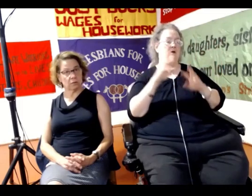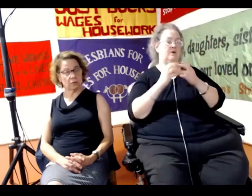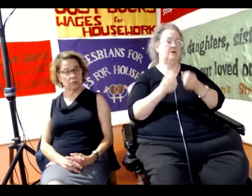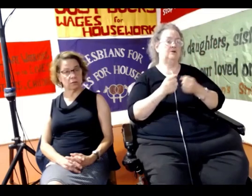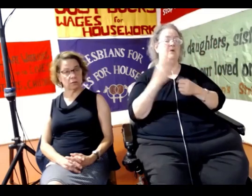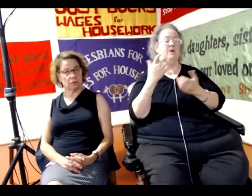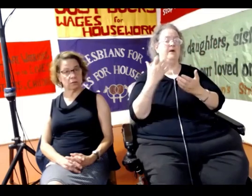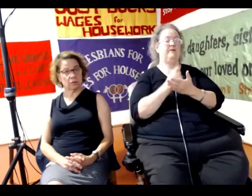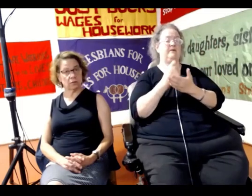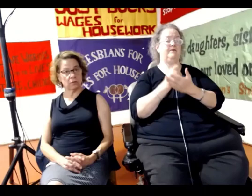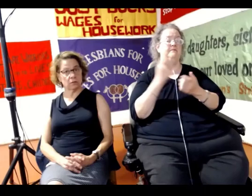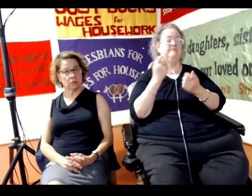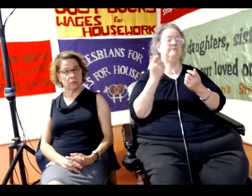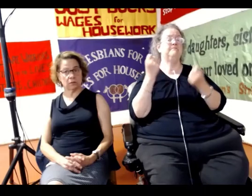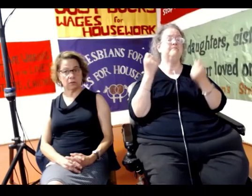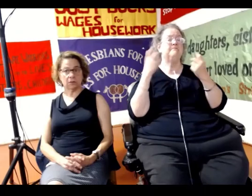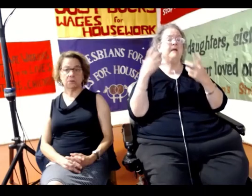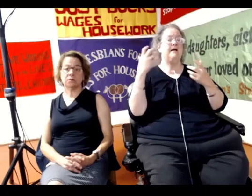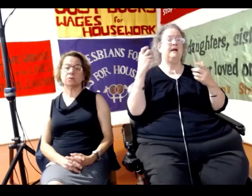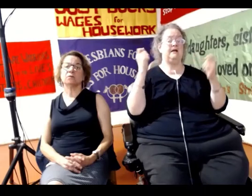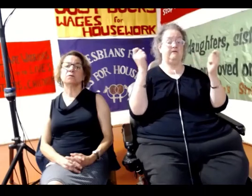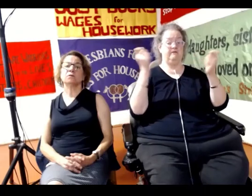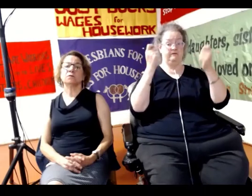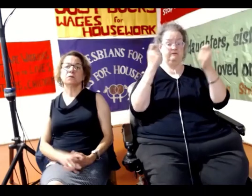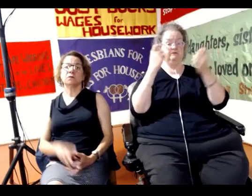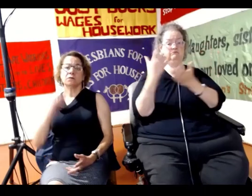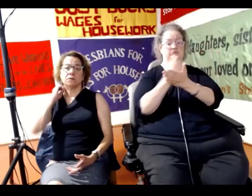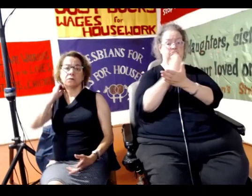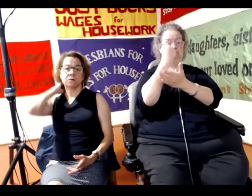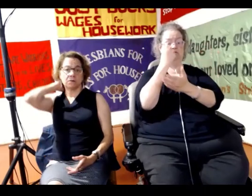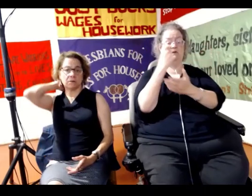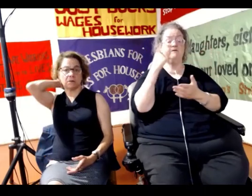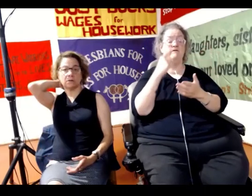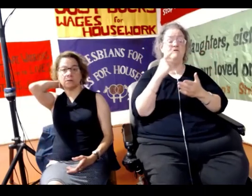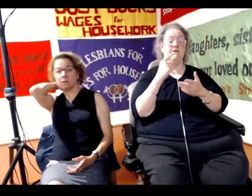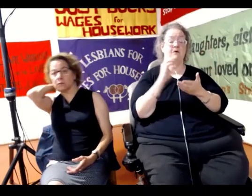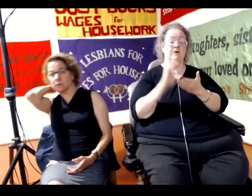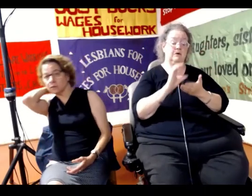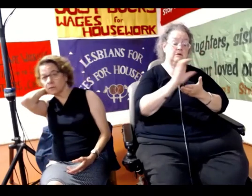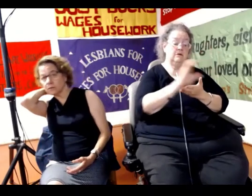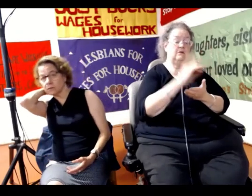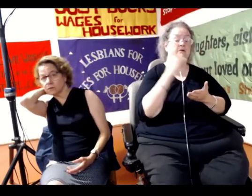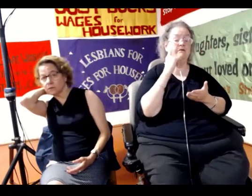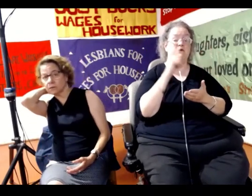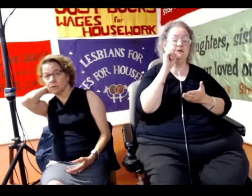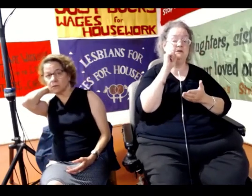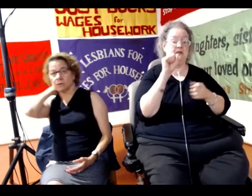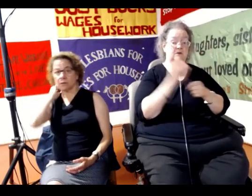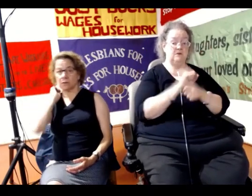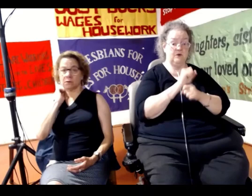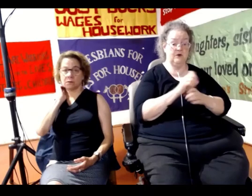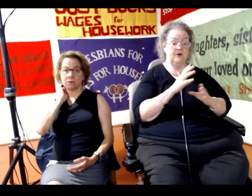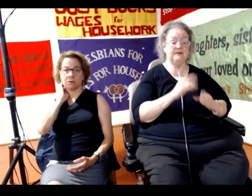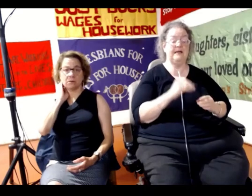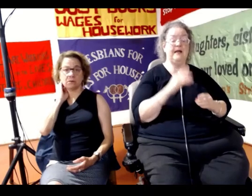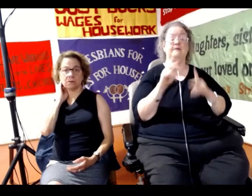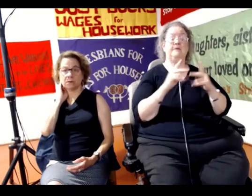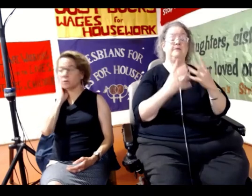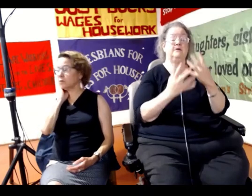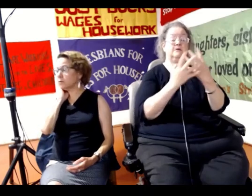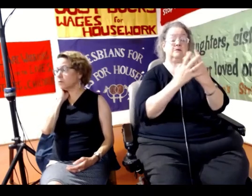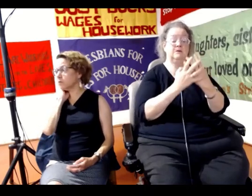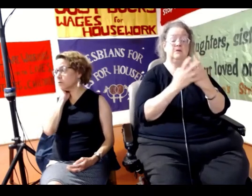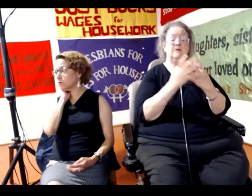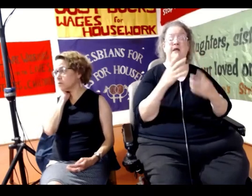many victories, including compensation for sex workers and formerly incarcerated people who are victims